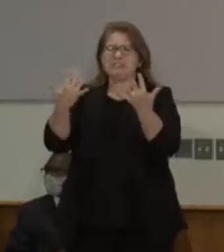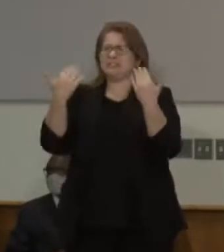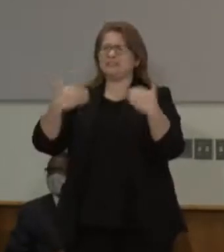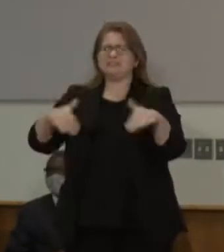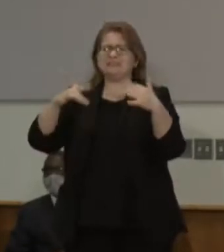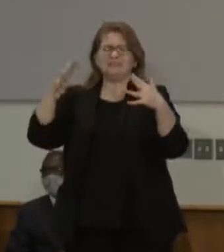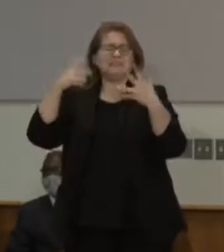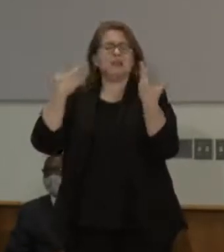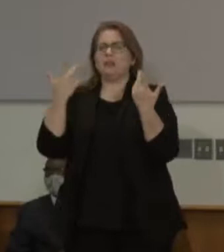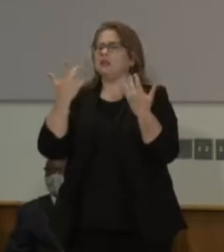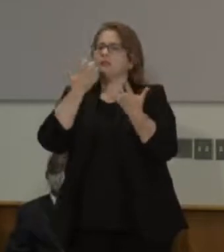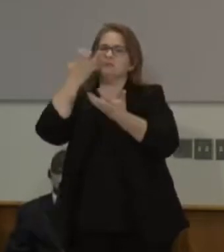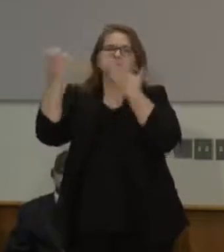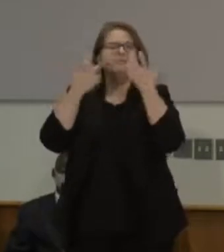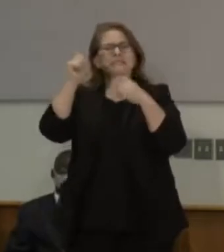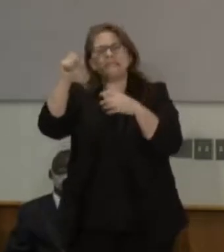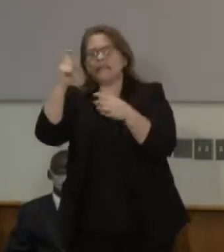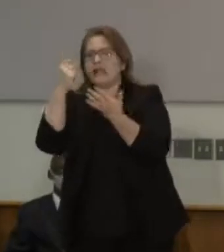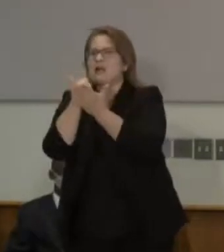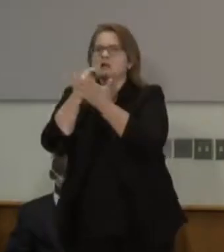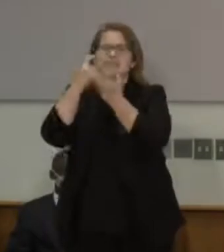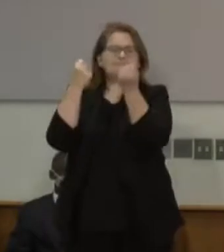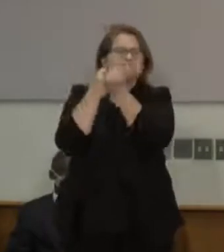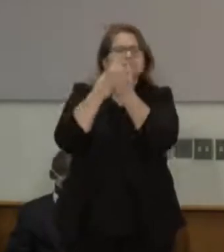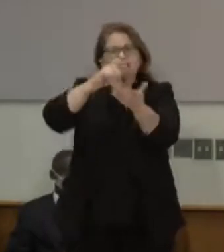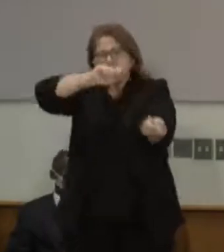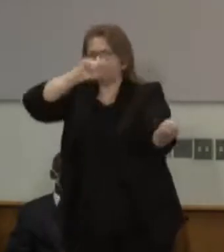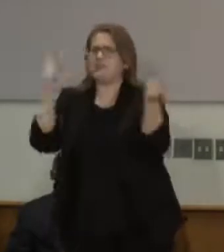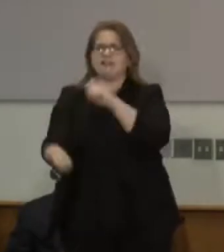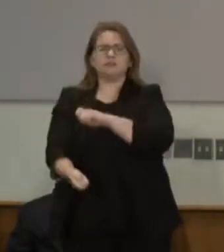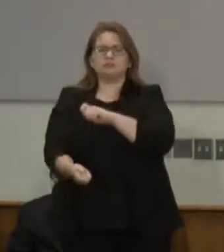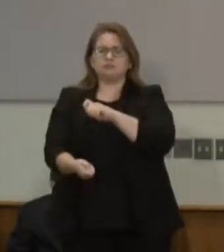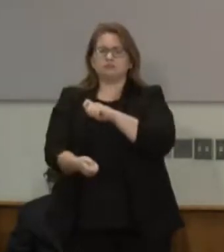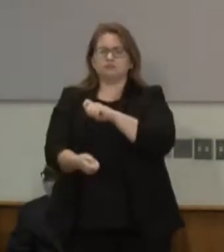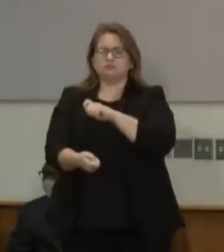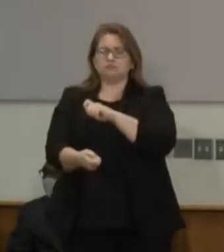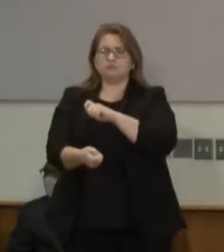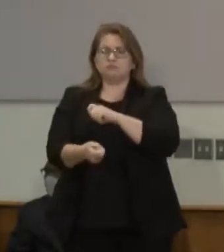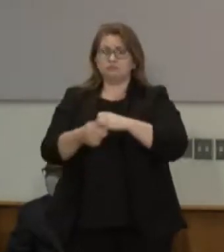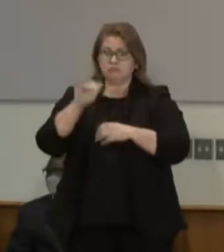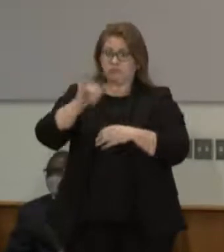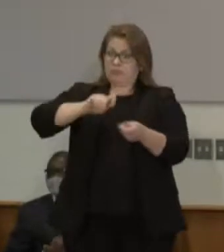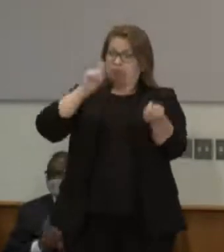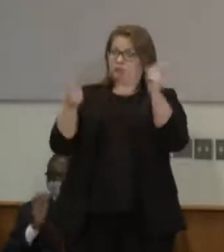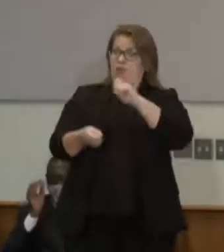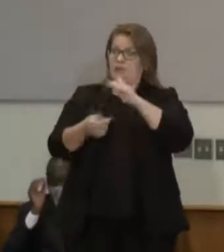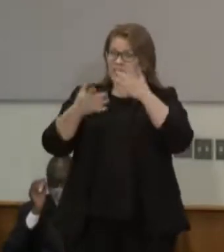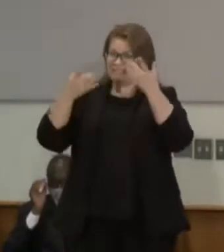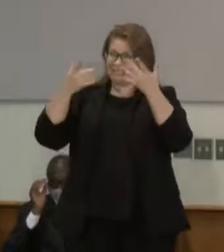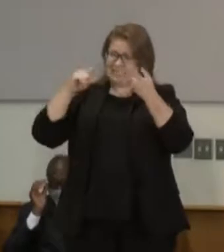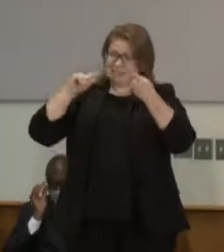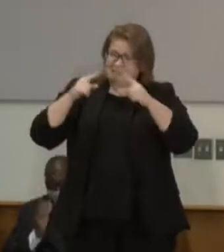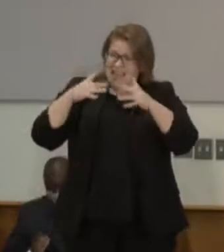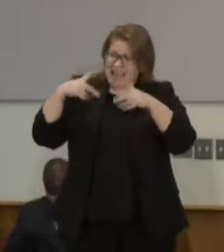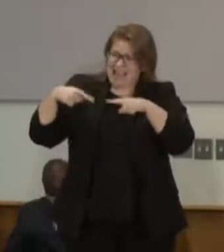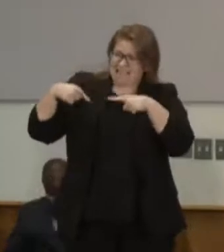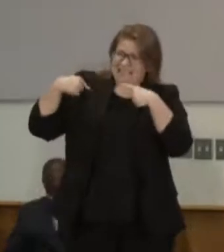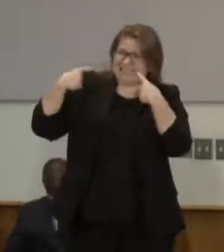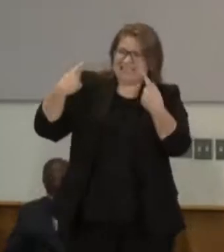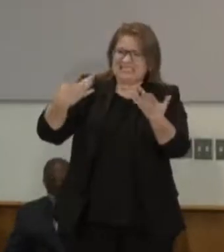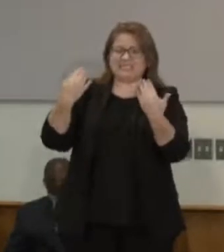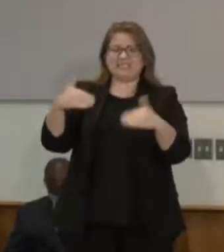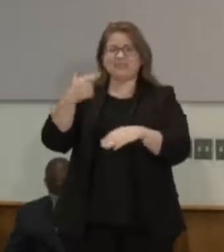voices and asking for the changes that would have made the systemic changes where the angst and the pain that came out of George Floyd's murder